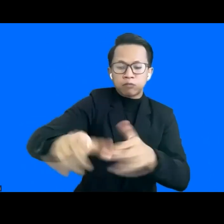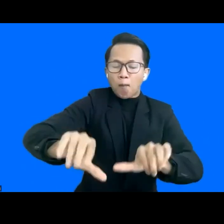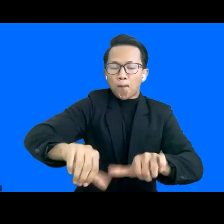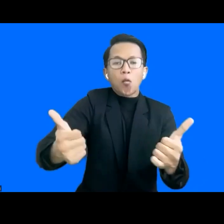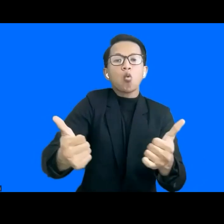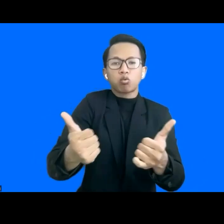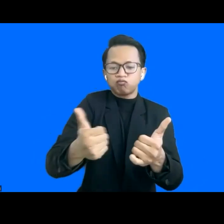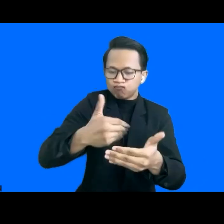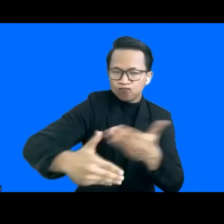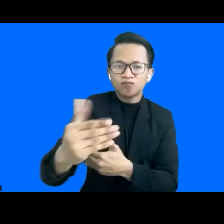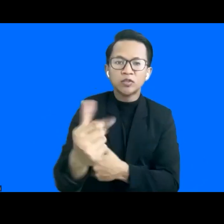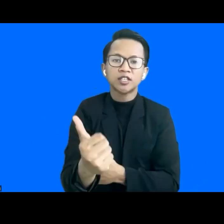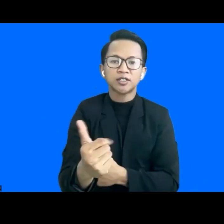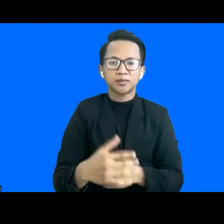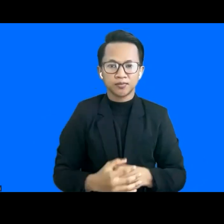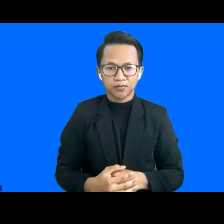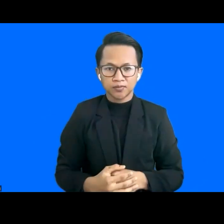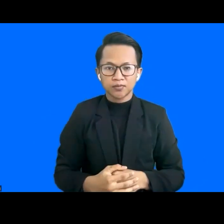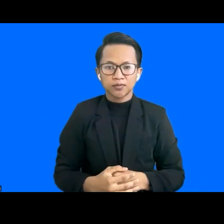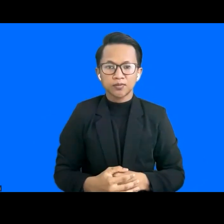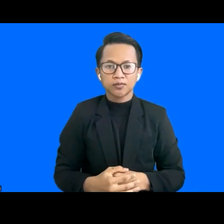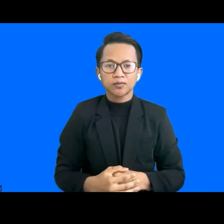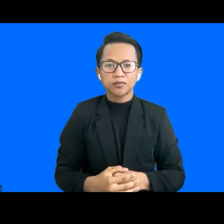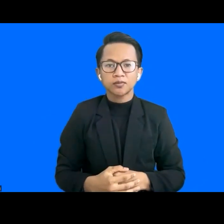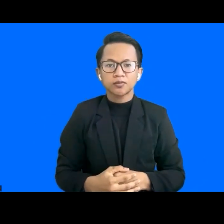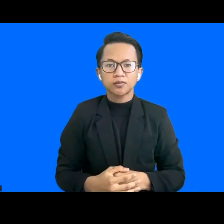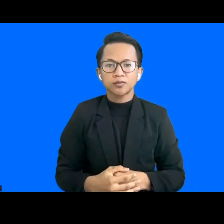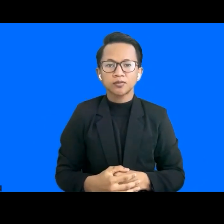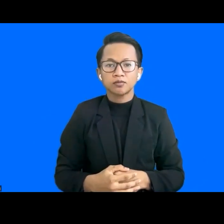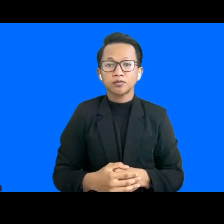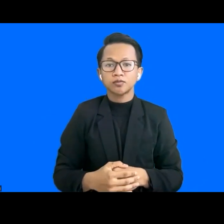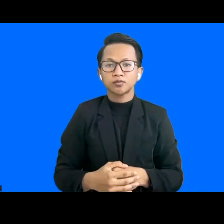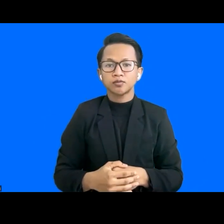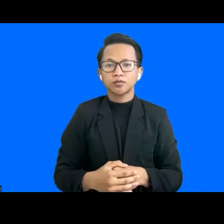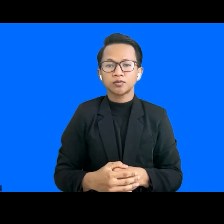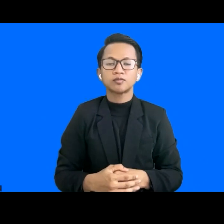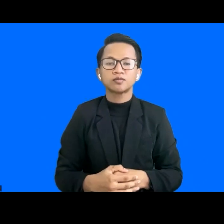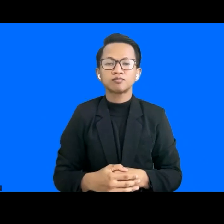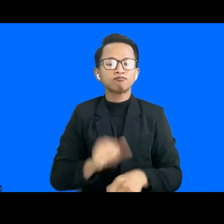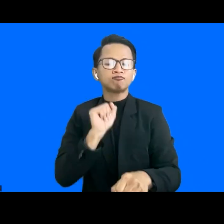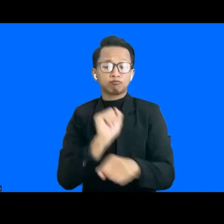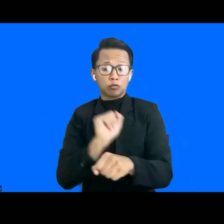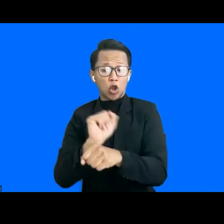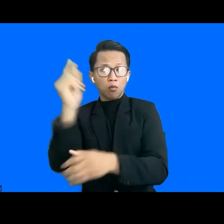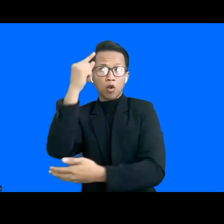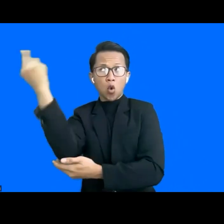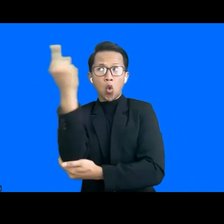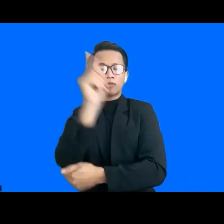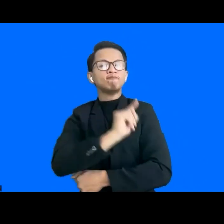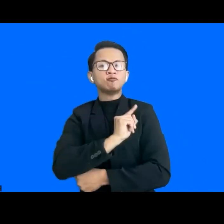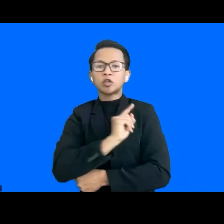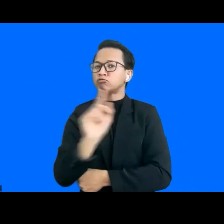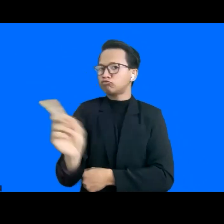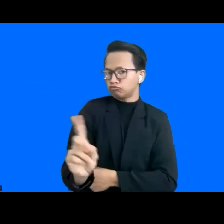Importantly, to enact change in this space, work must be taken forward, not just by governments. Academia,